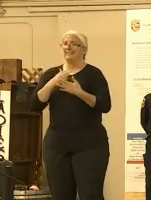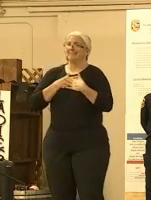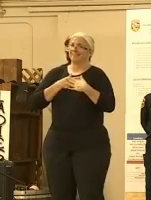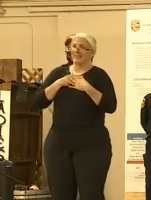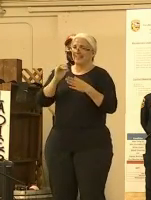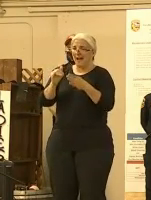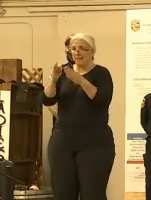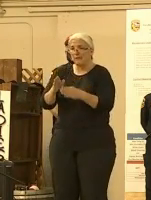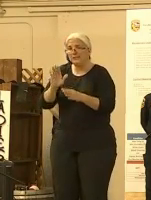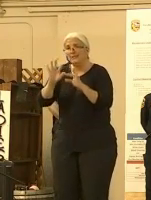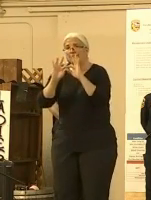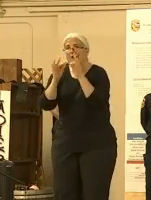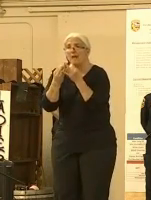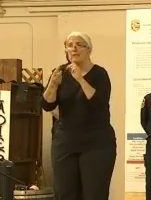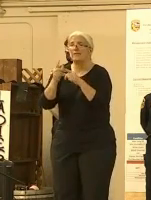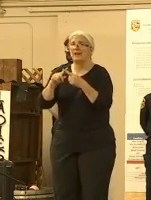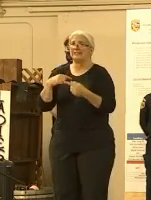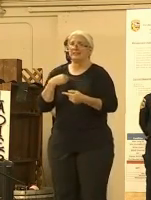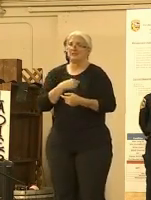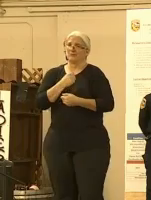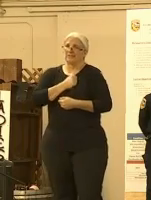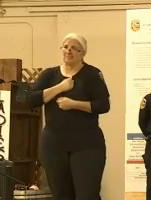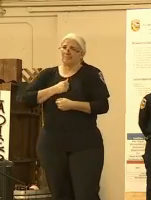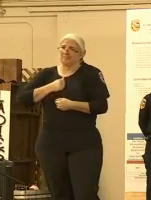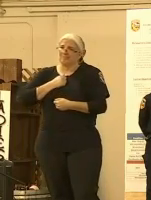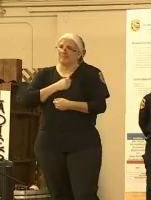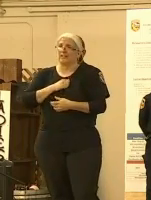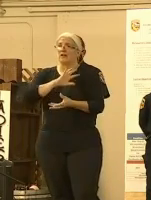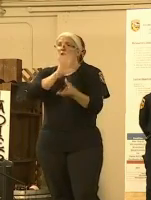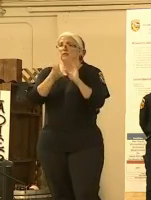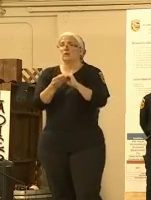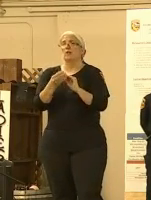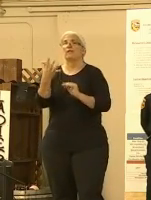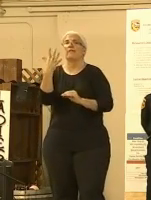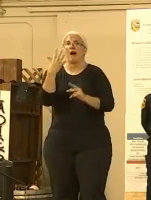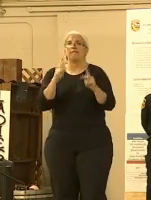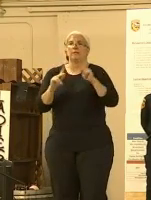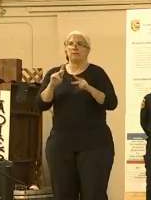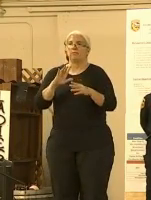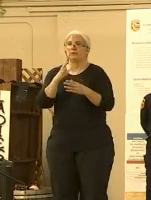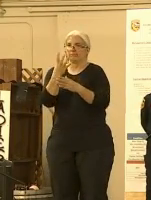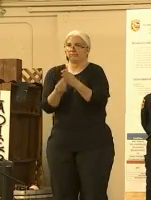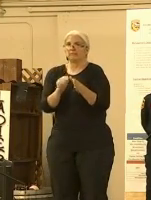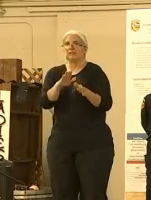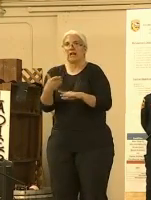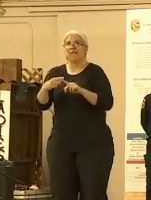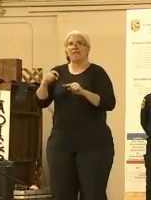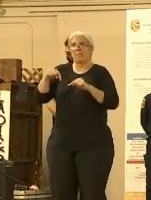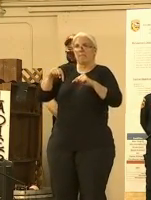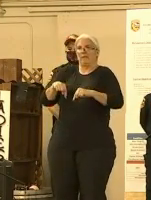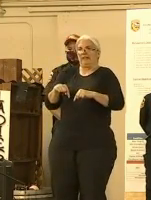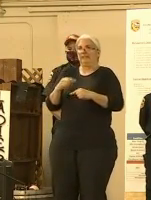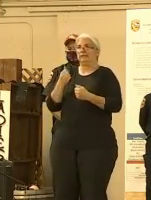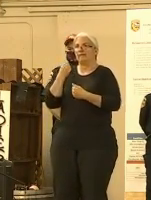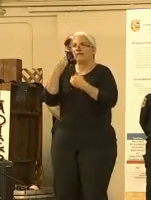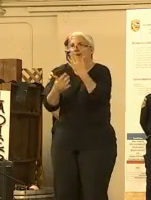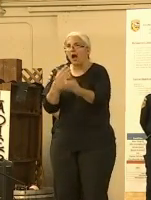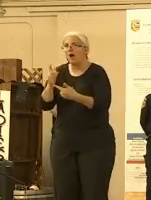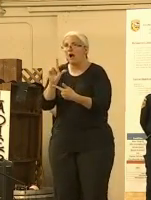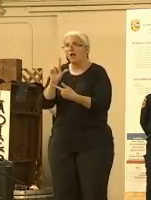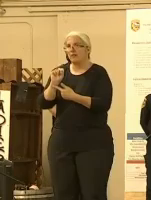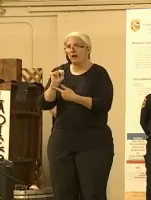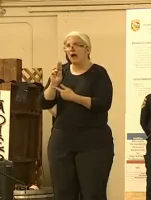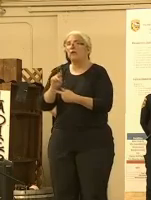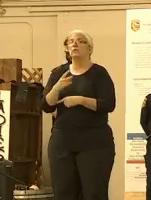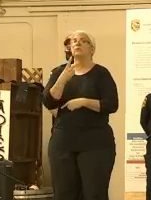five individuals directly related to this incident that have perished. That's two now in Sonoma County. As Chief Jones